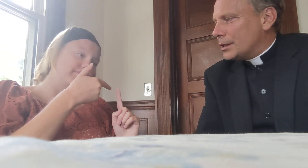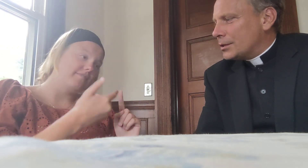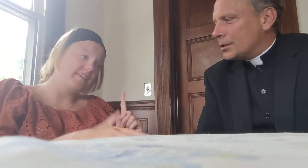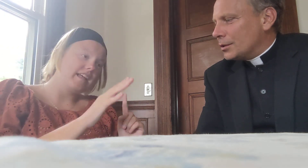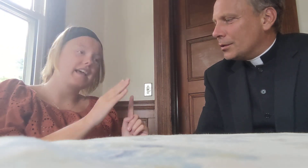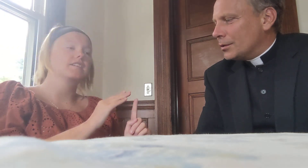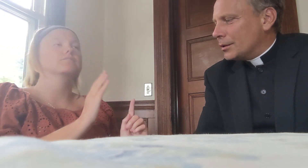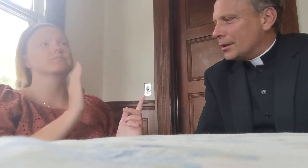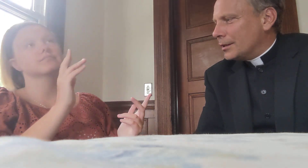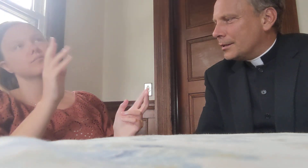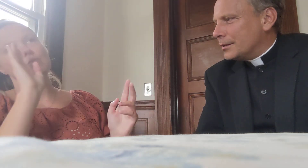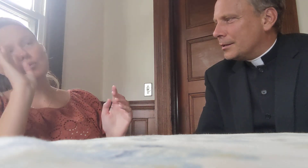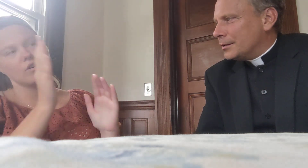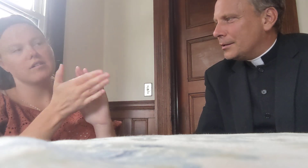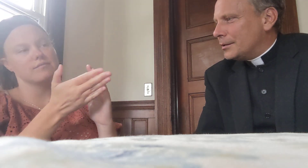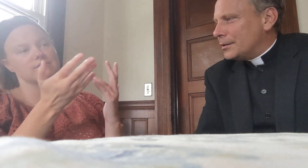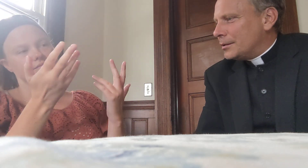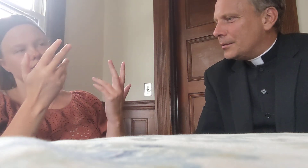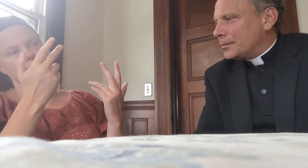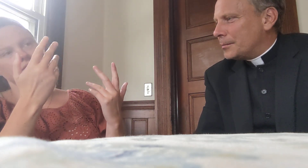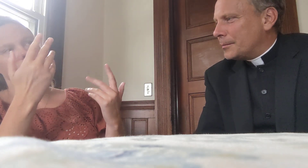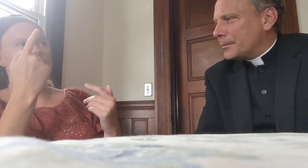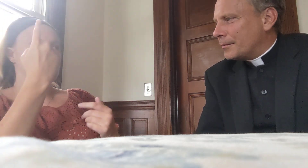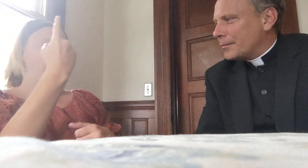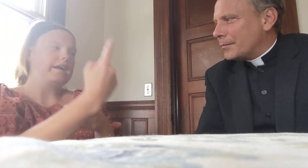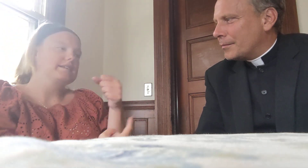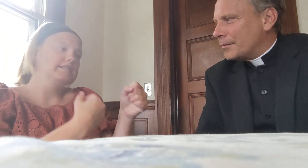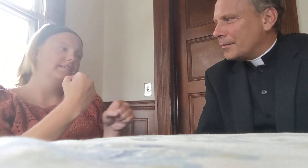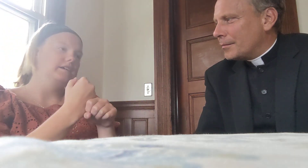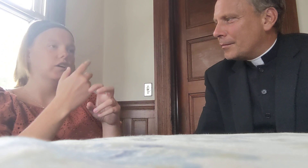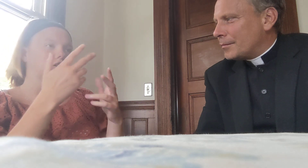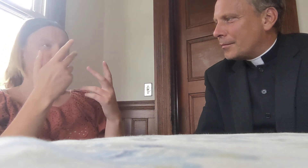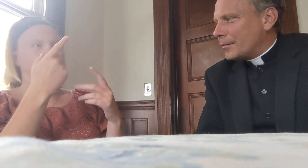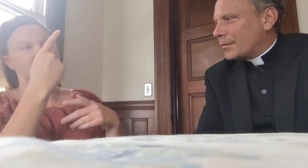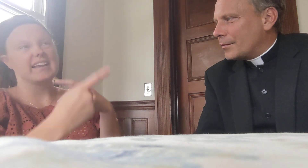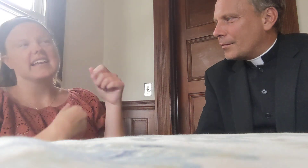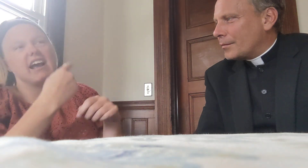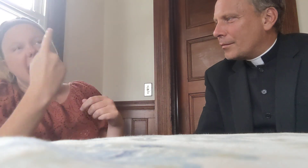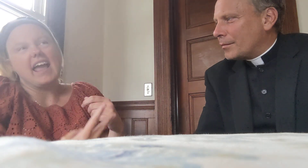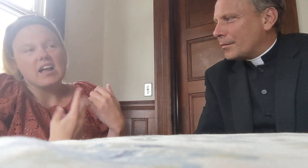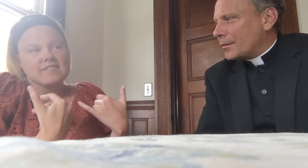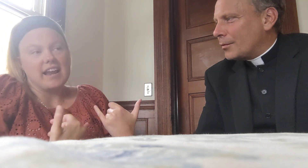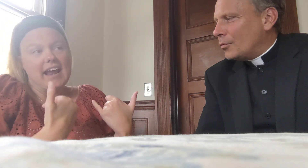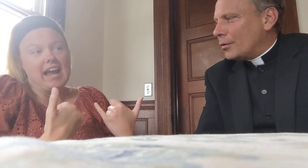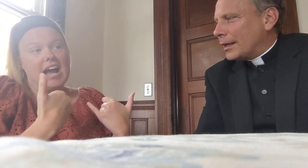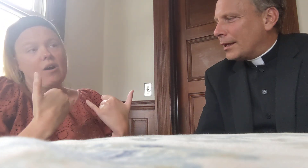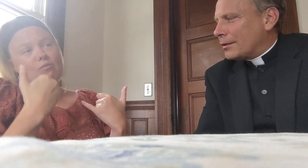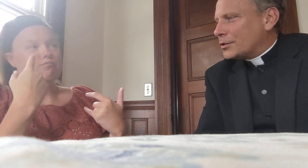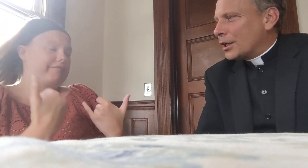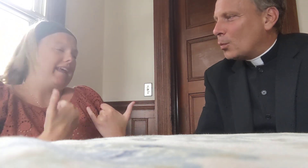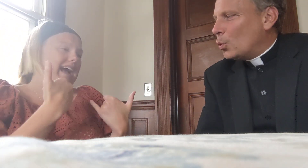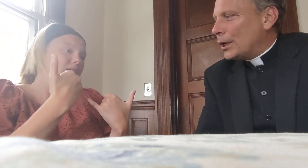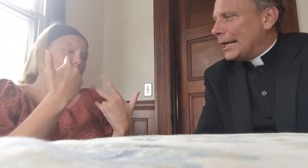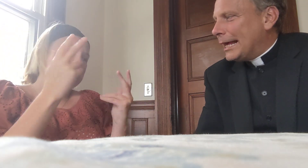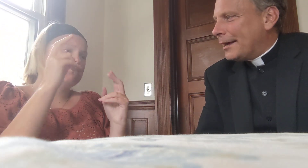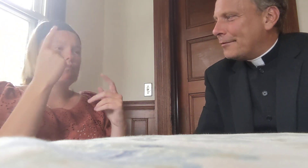next year, yeah, like, it's like one and a half